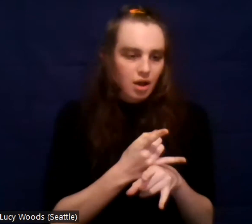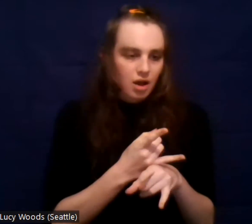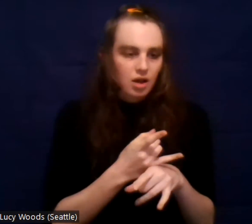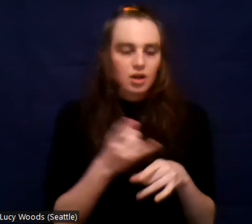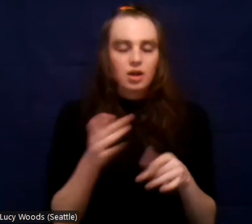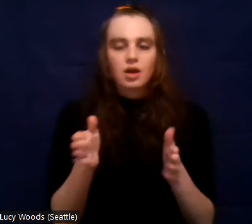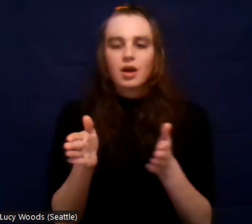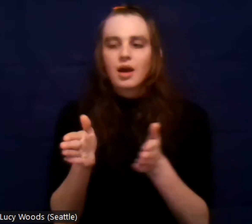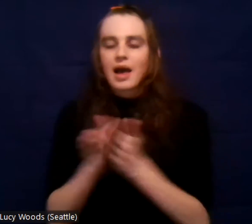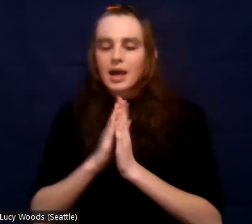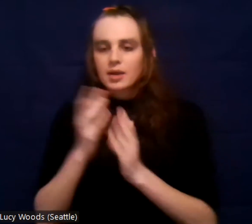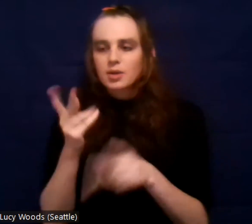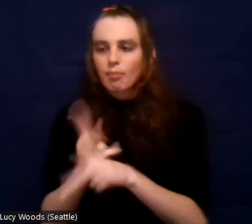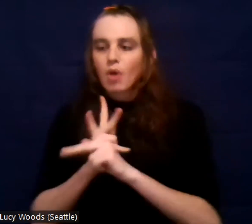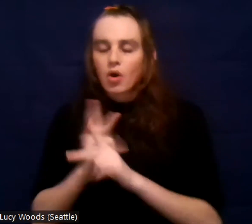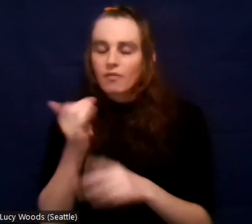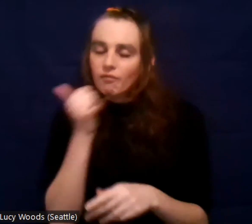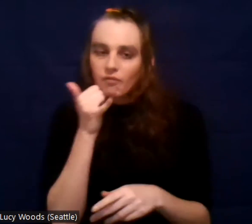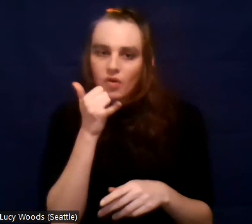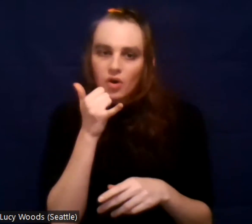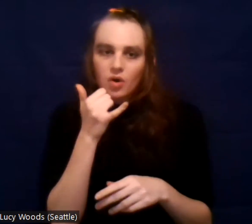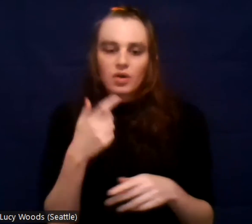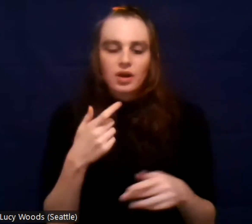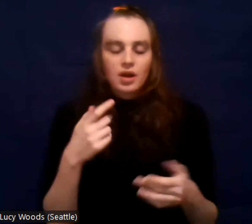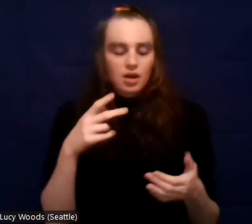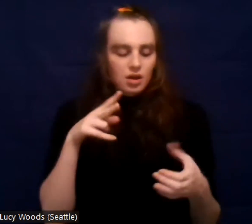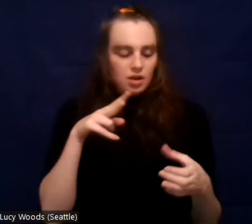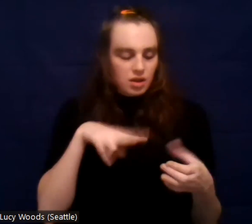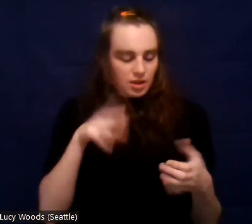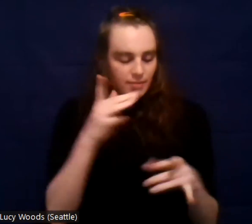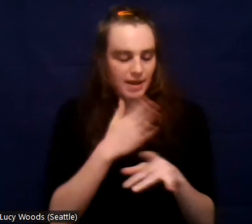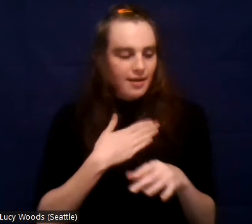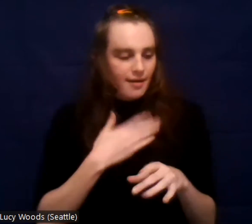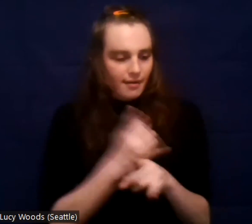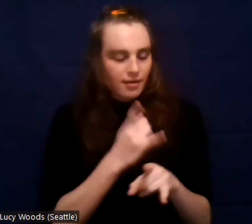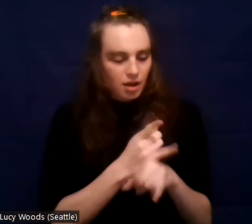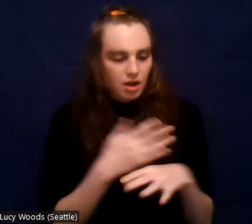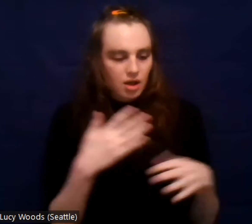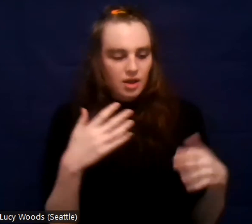but I don't know how to stop. Um, and that was the last time I've trained.